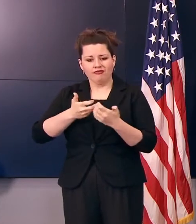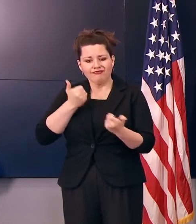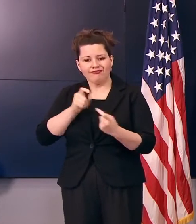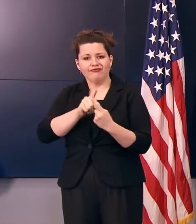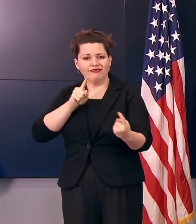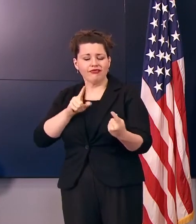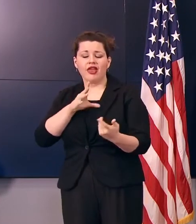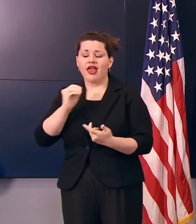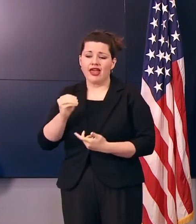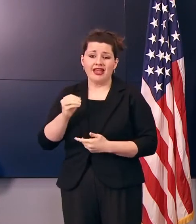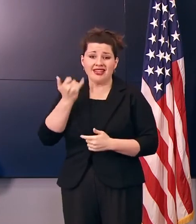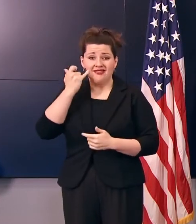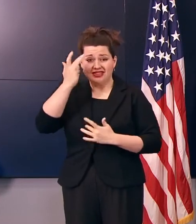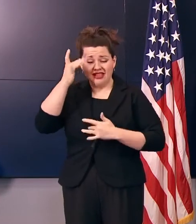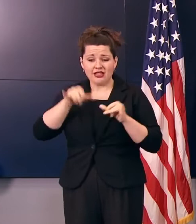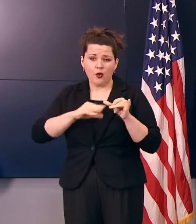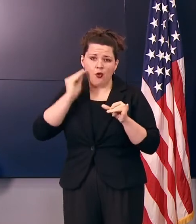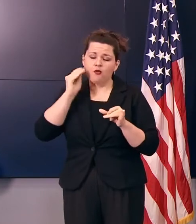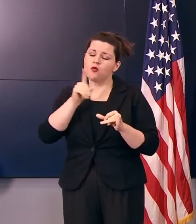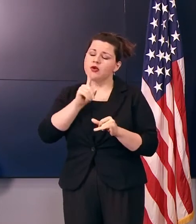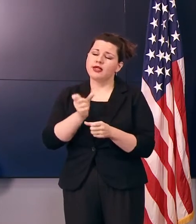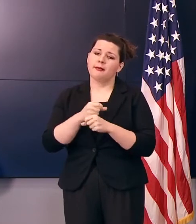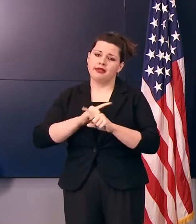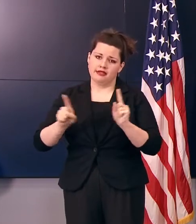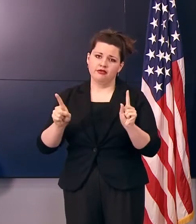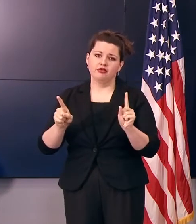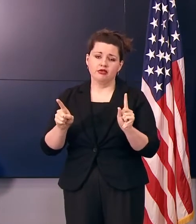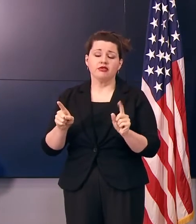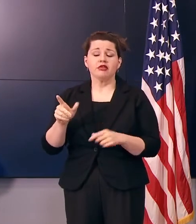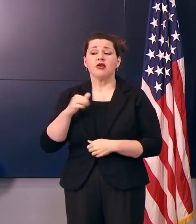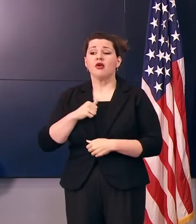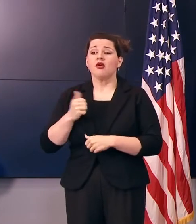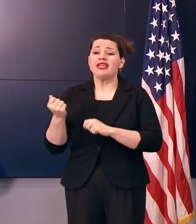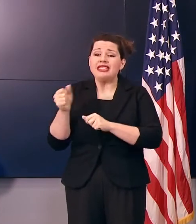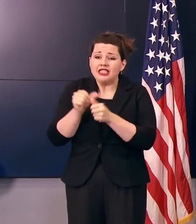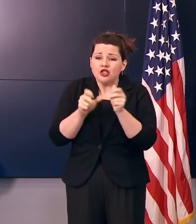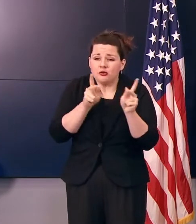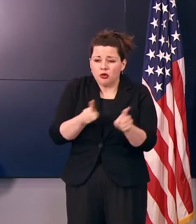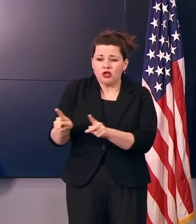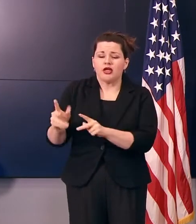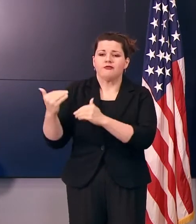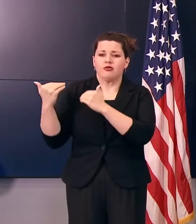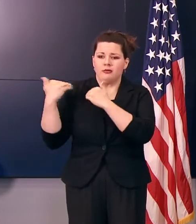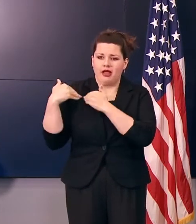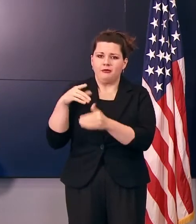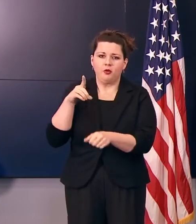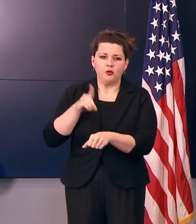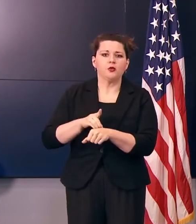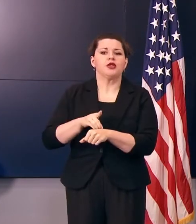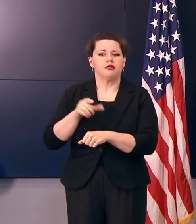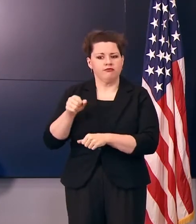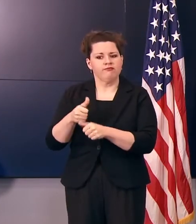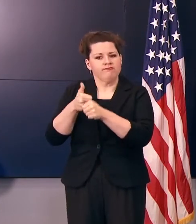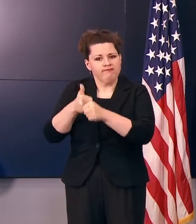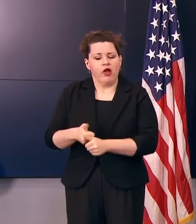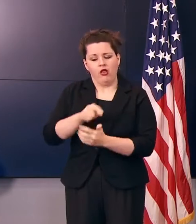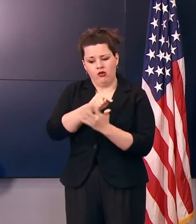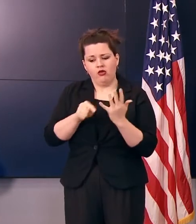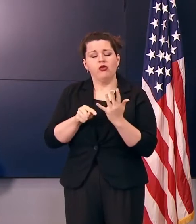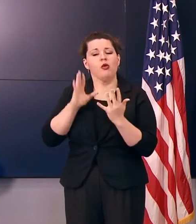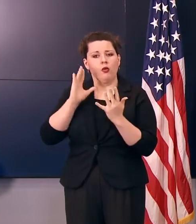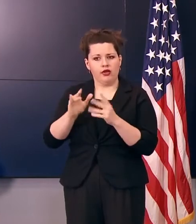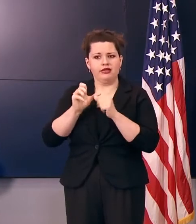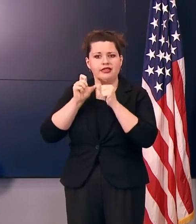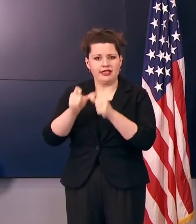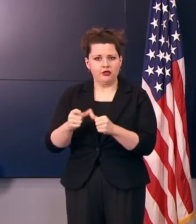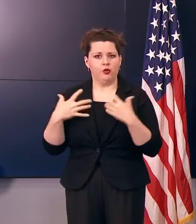difference. Every Iowan has a personal responsibility to do their part, and these steps must and will continue to keep us on a healthy